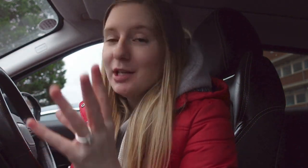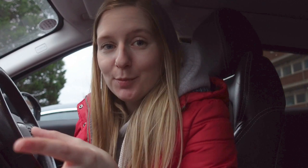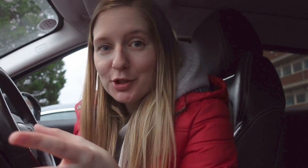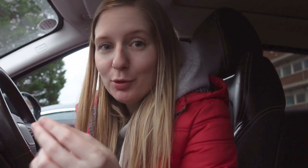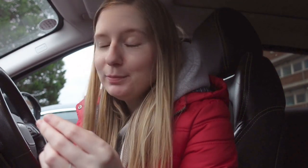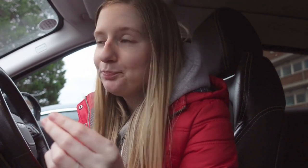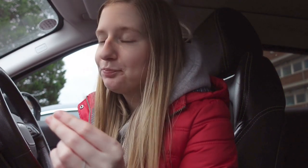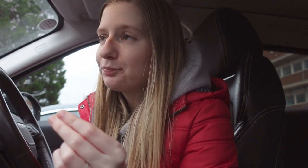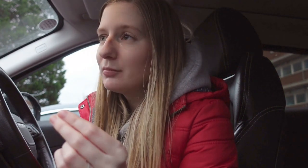is possible